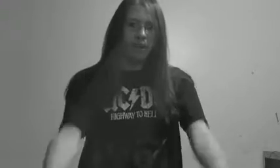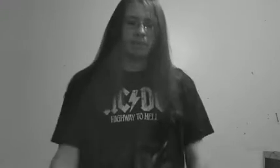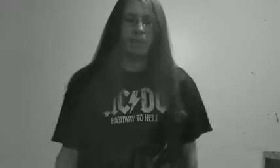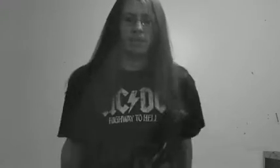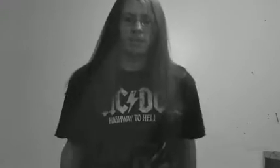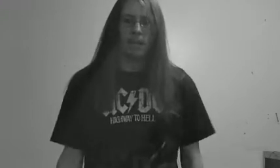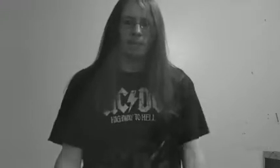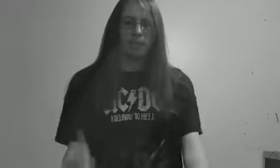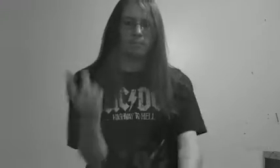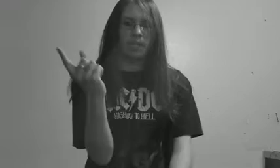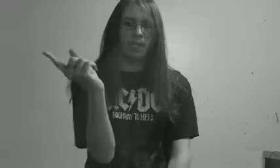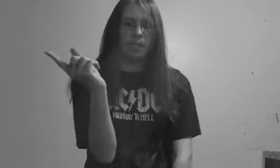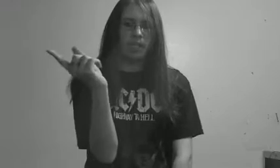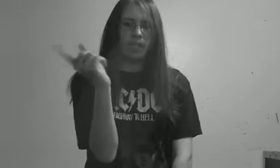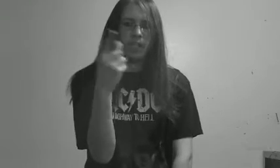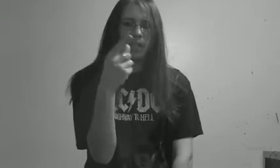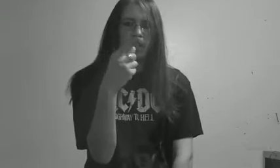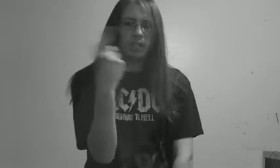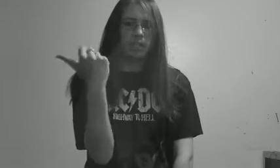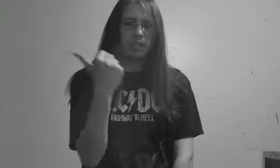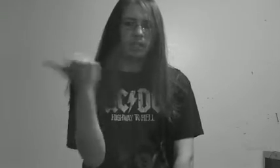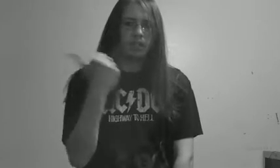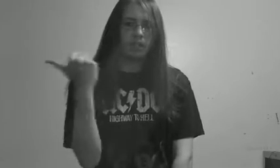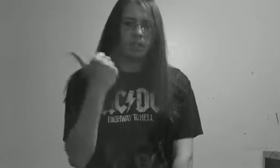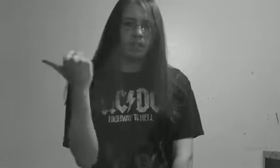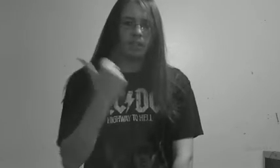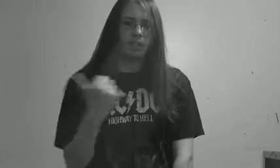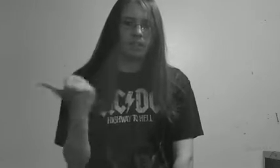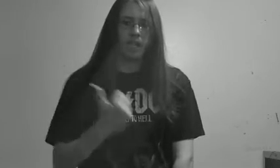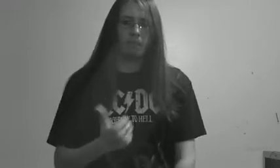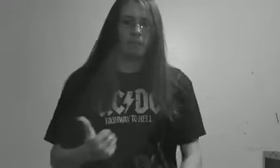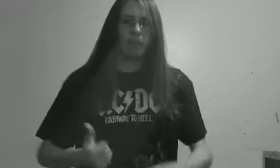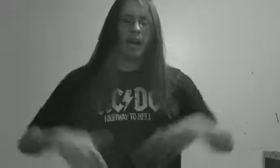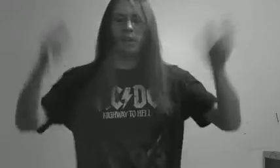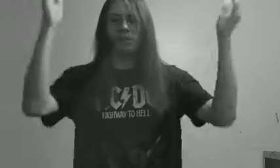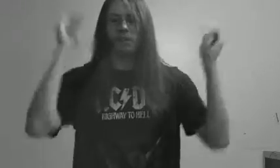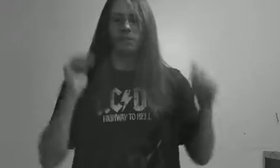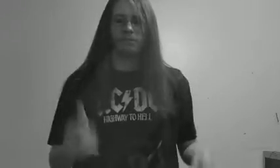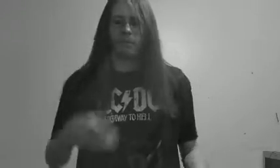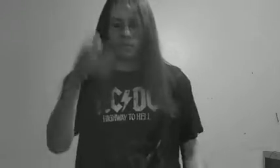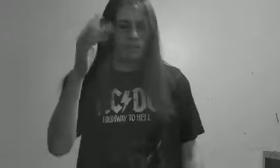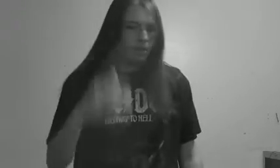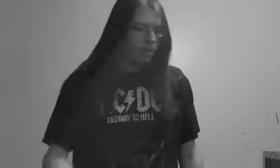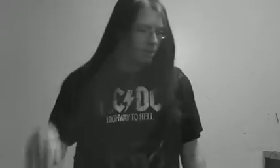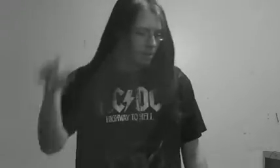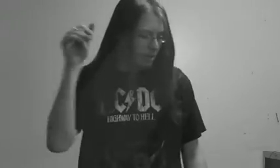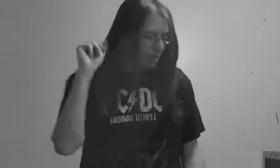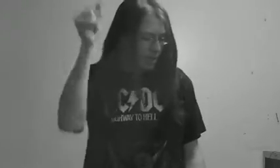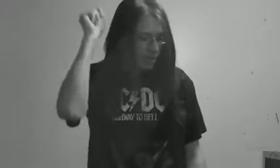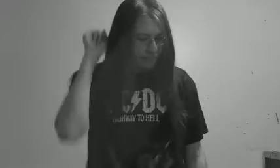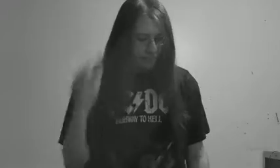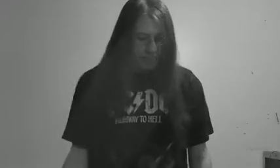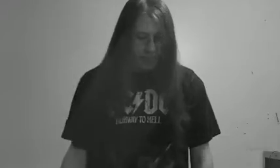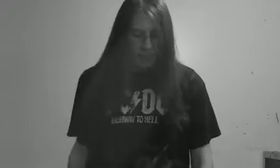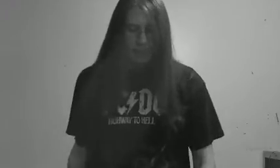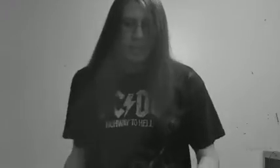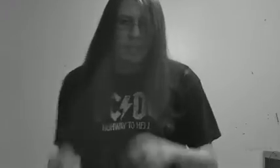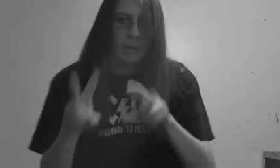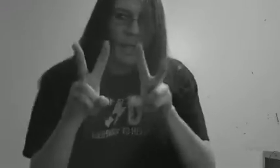fan pictures at me. They'll be in the sidebar. I don't know. Fuck you. But, yeah. Peace out,